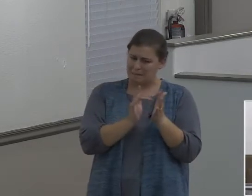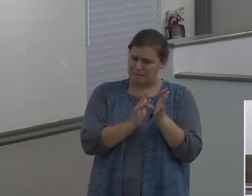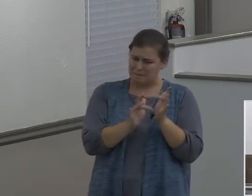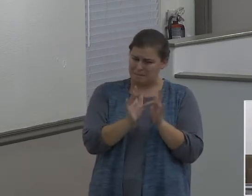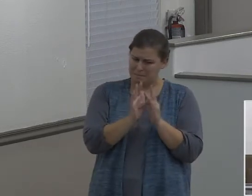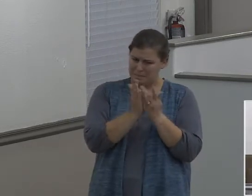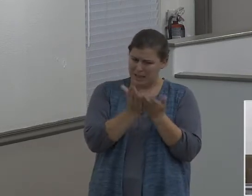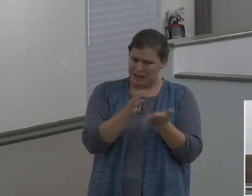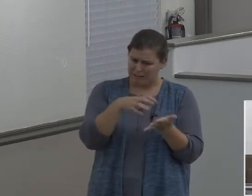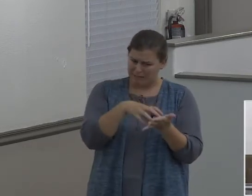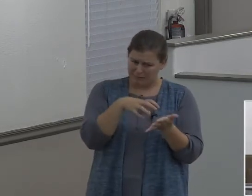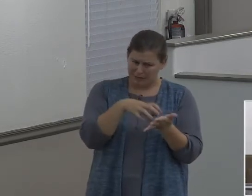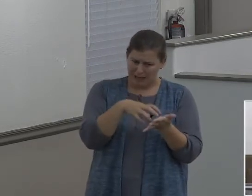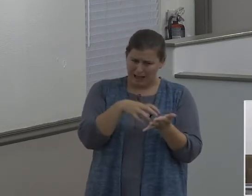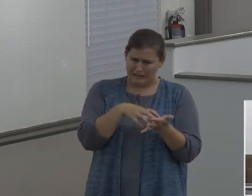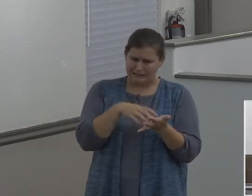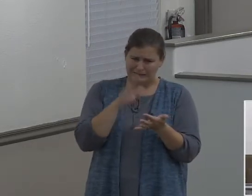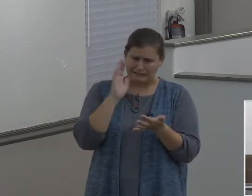you know, but it gets worse.